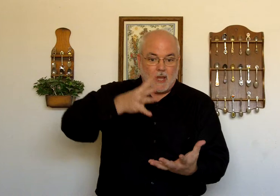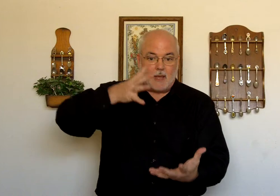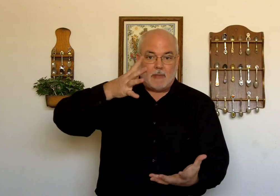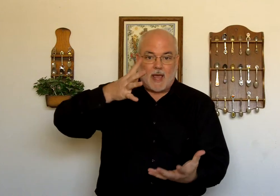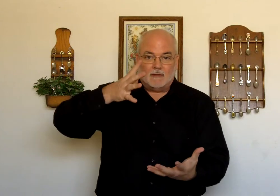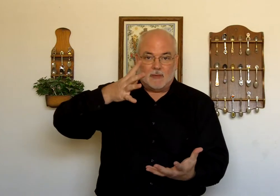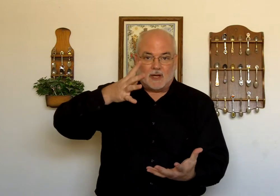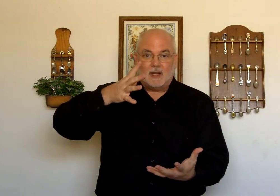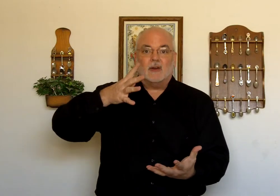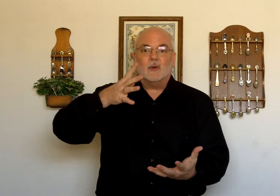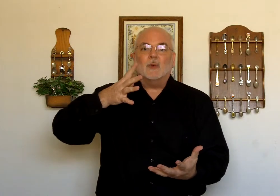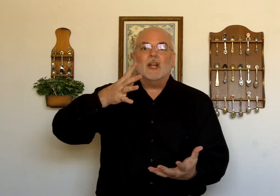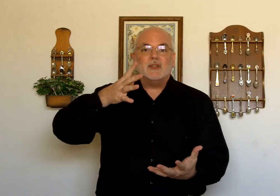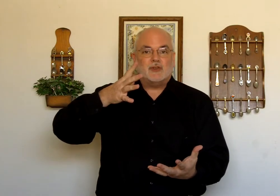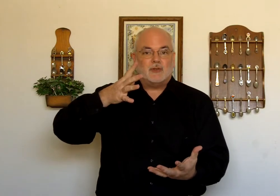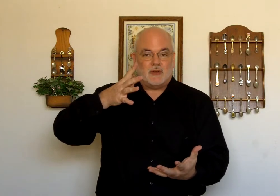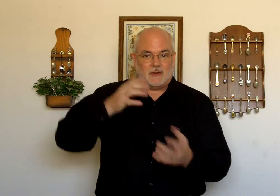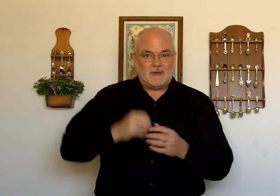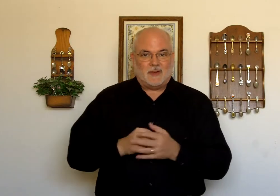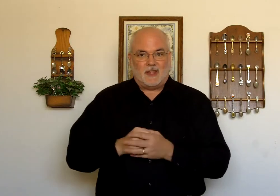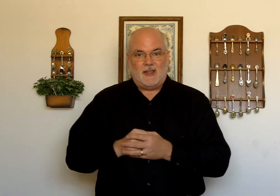big bag of money here. Rich. Okay?